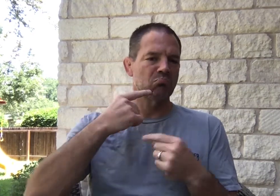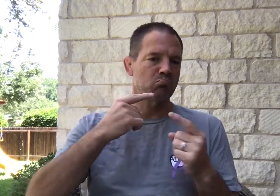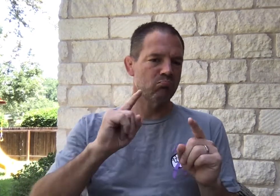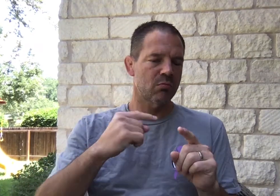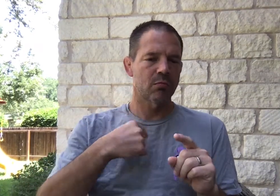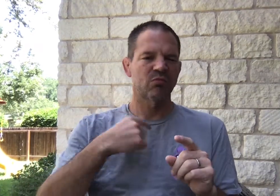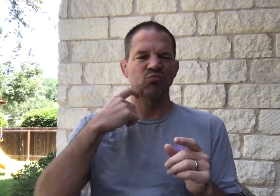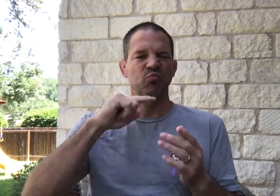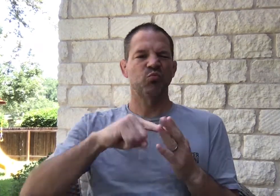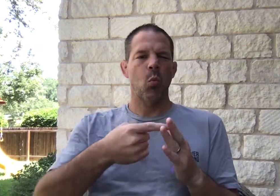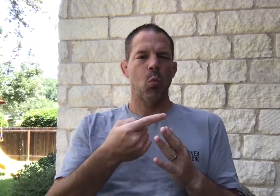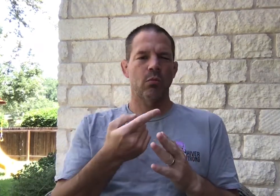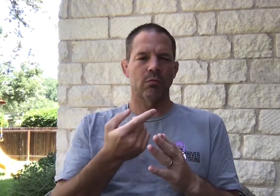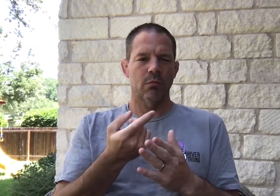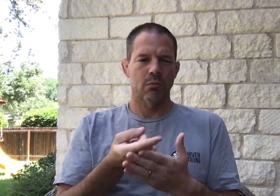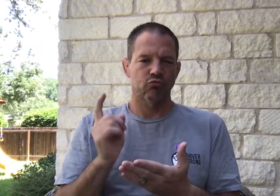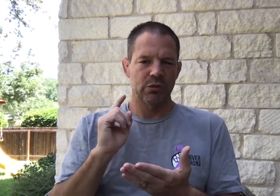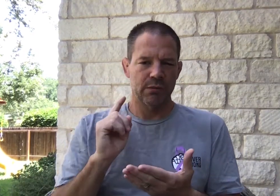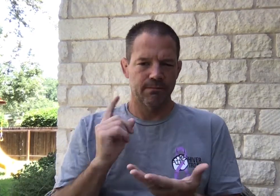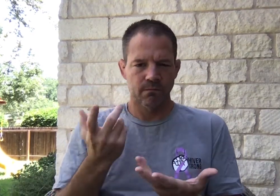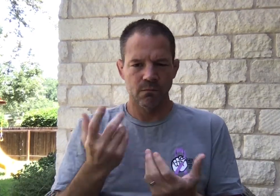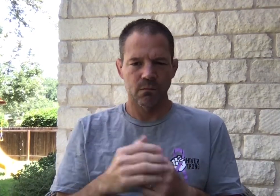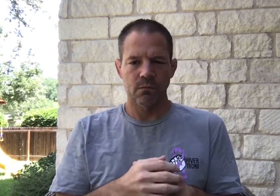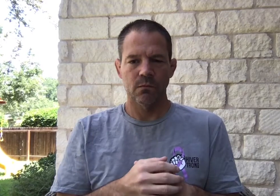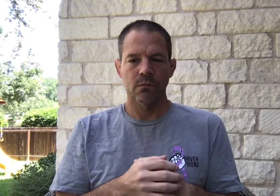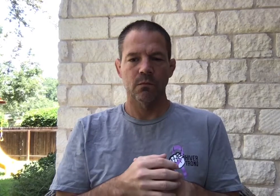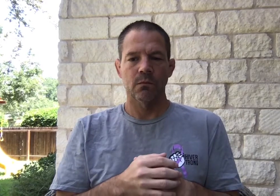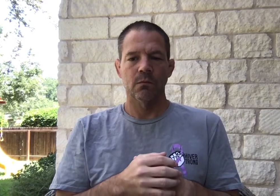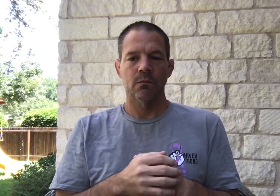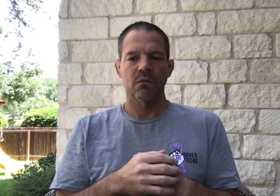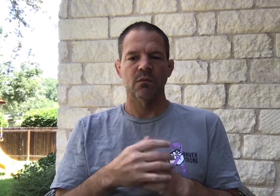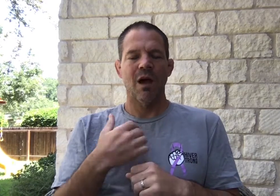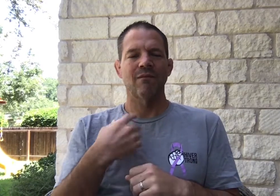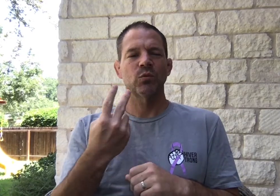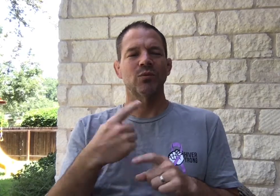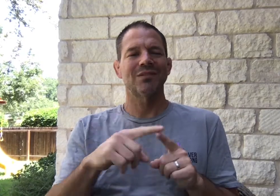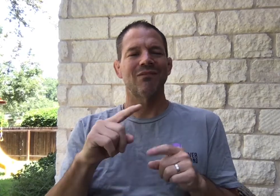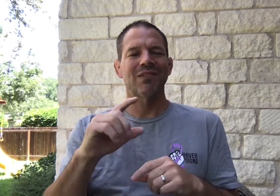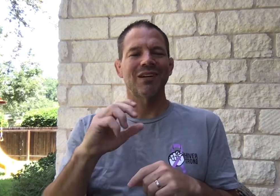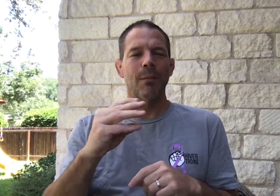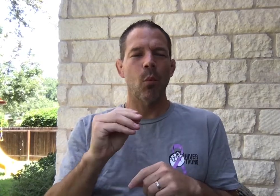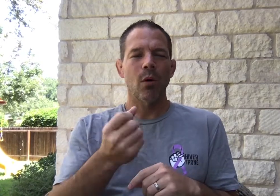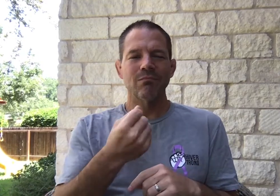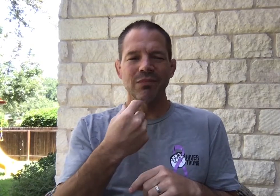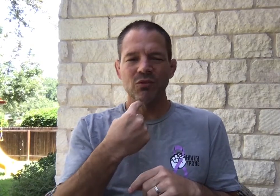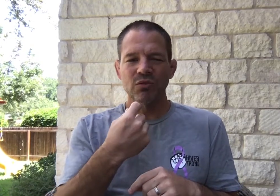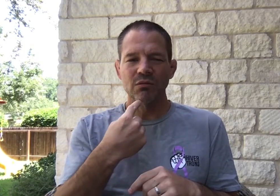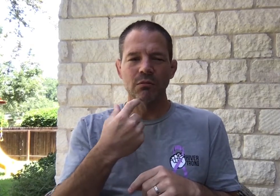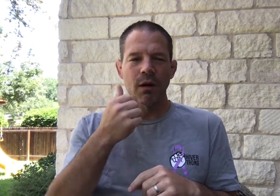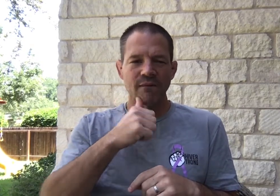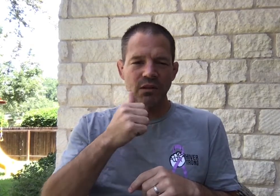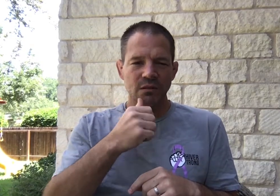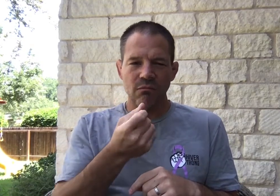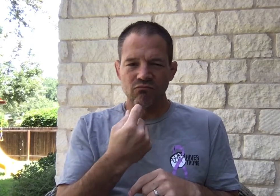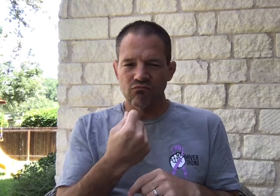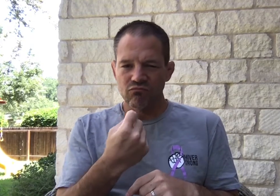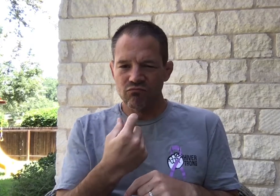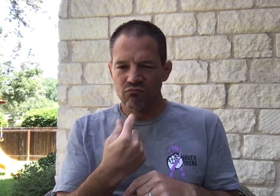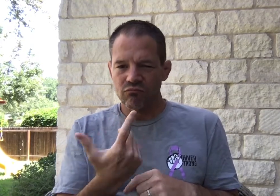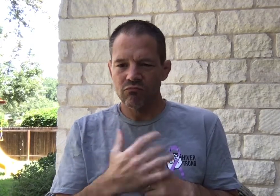I'm positive the trial will work. I just started the trial last week. I have two different chemo medications I'm taking on a daily basis.